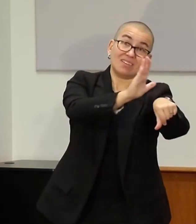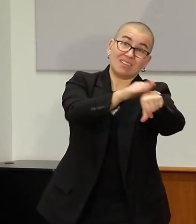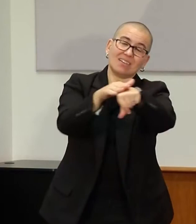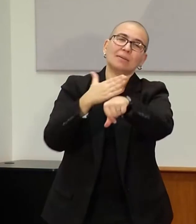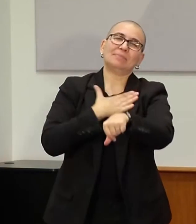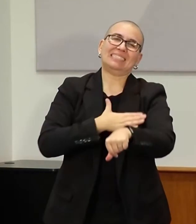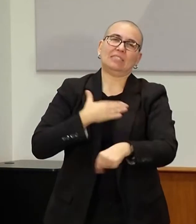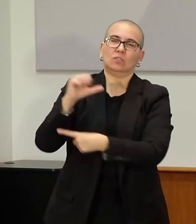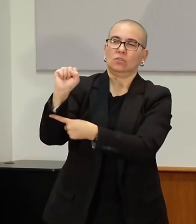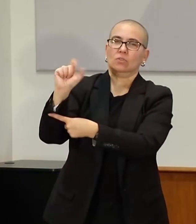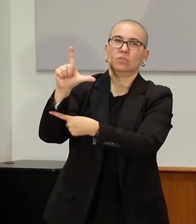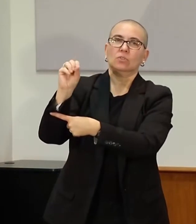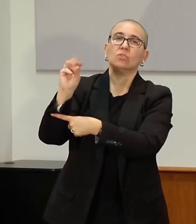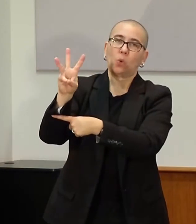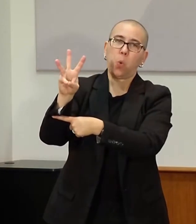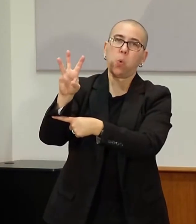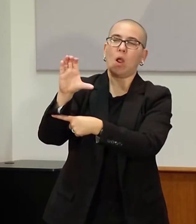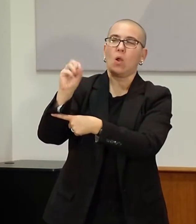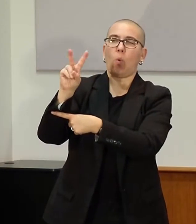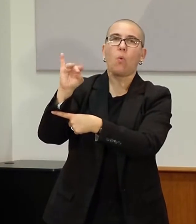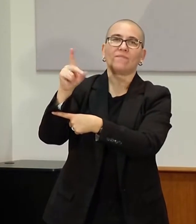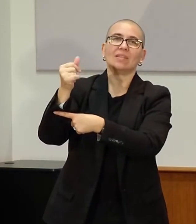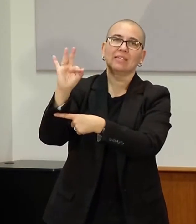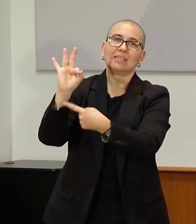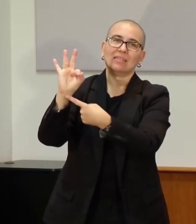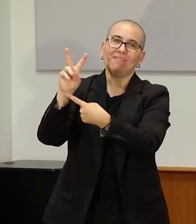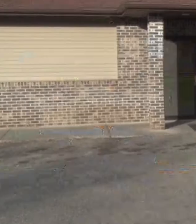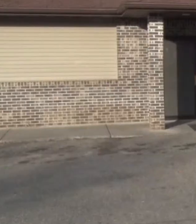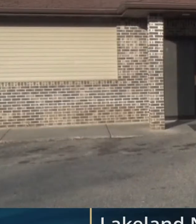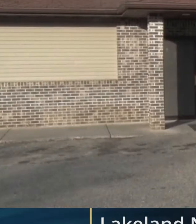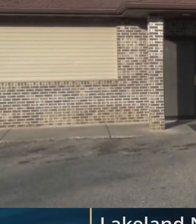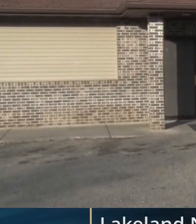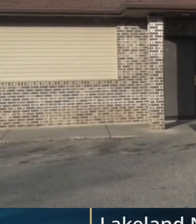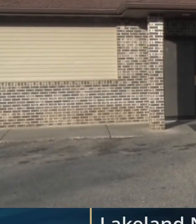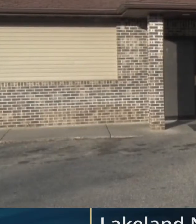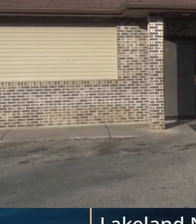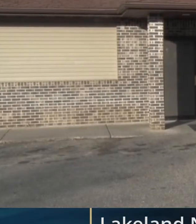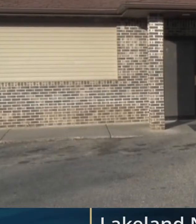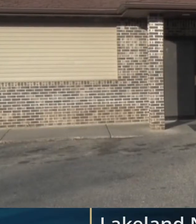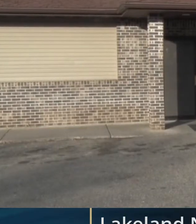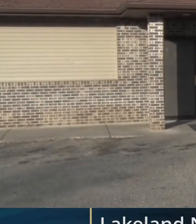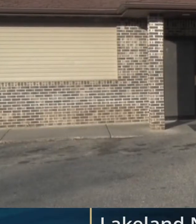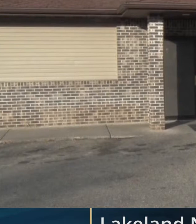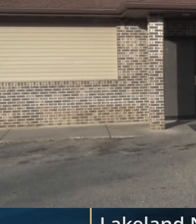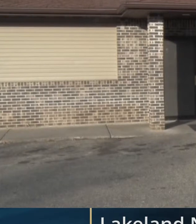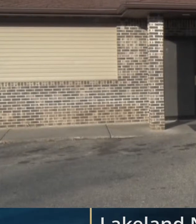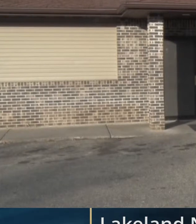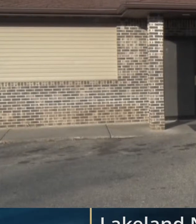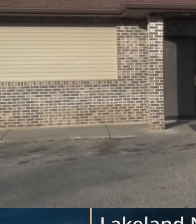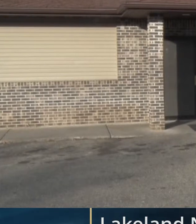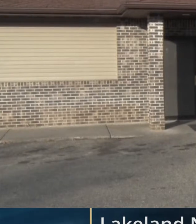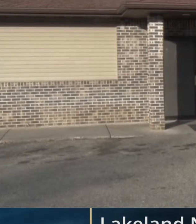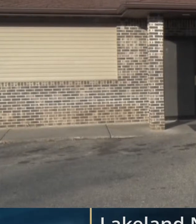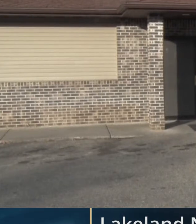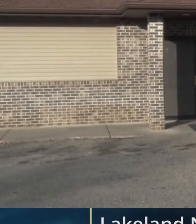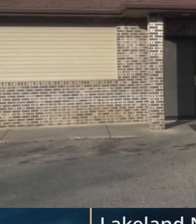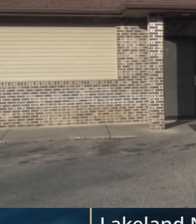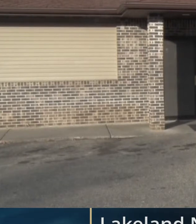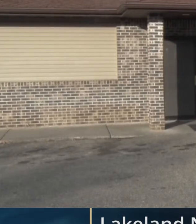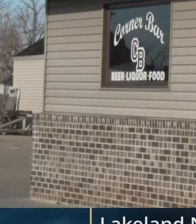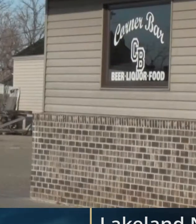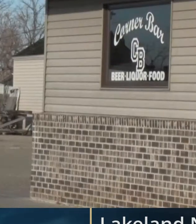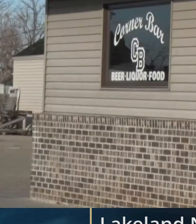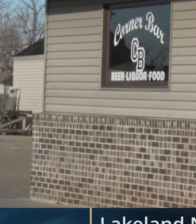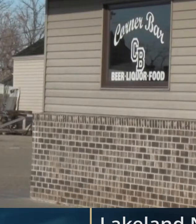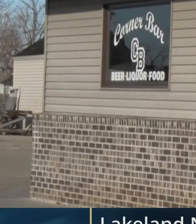of COVID-19 by celebrating only with members of your immediate household. Last week, the governor announced new COVID-19 restrictions for the